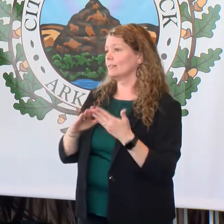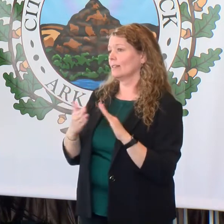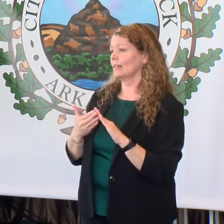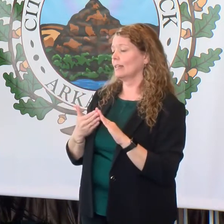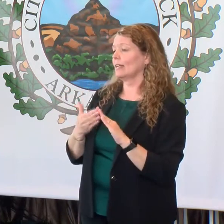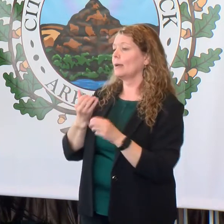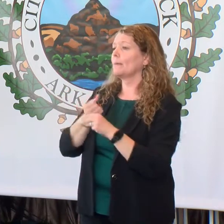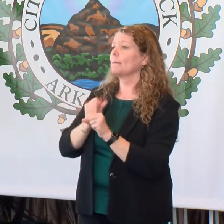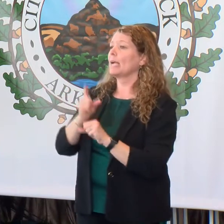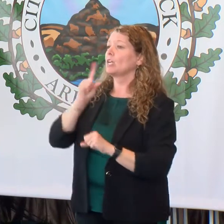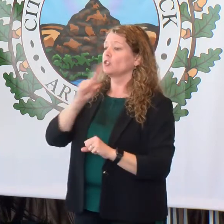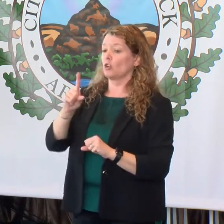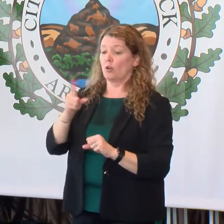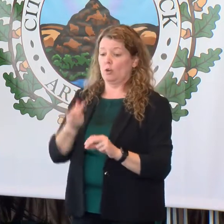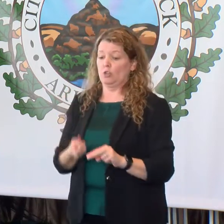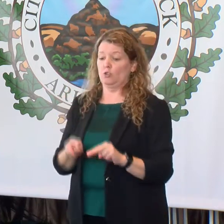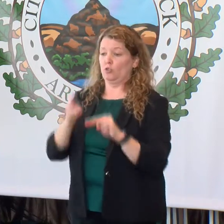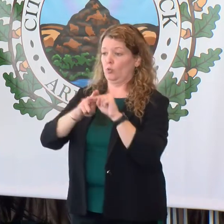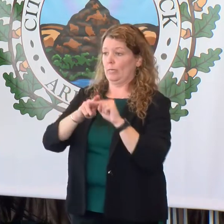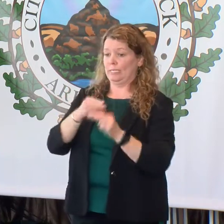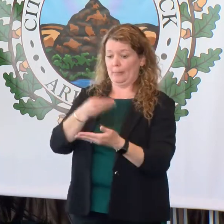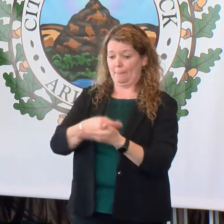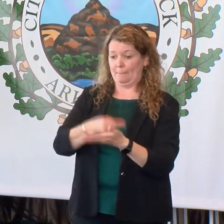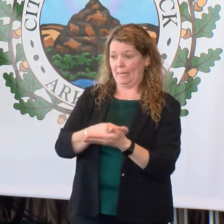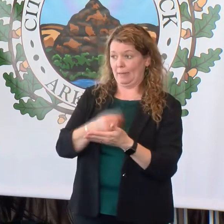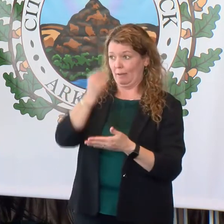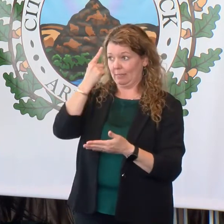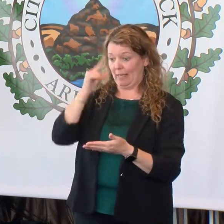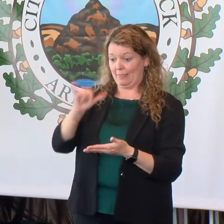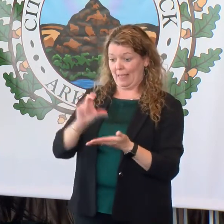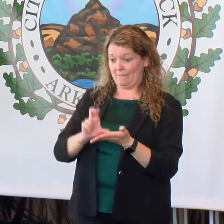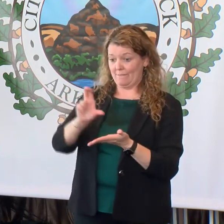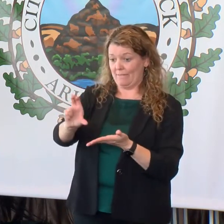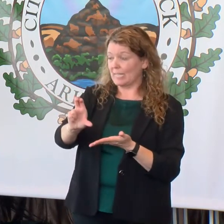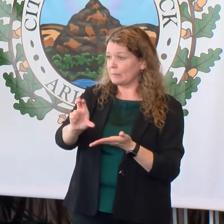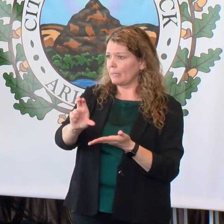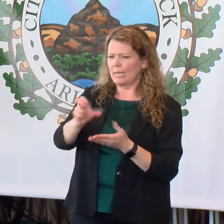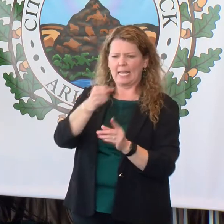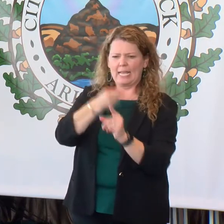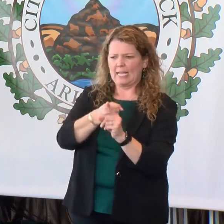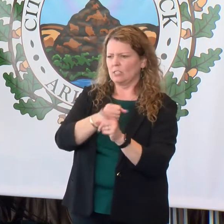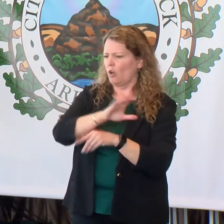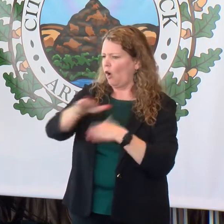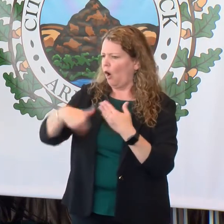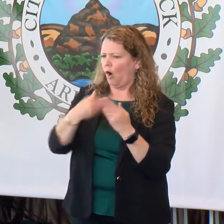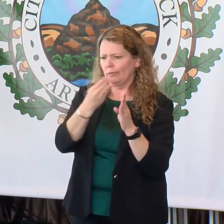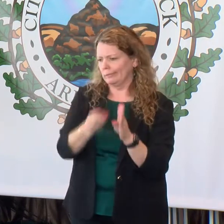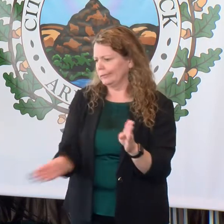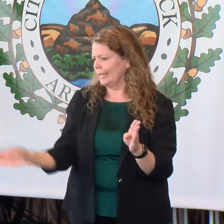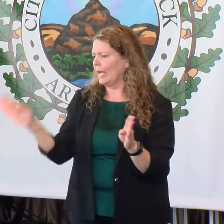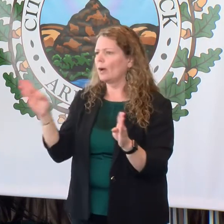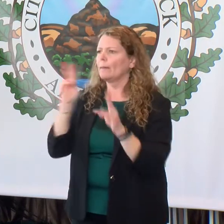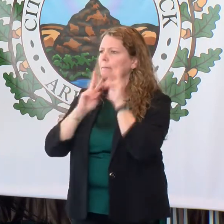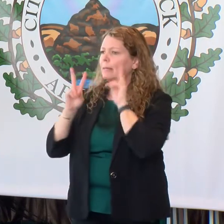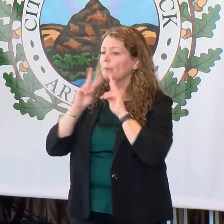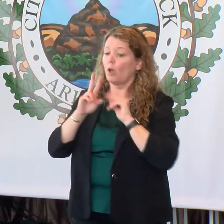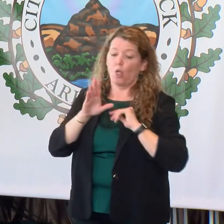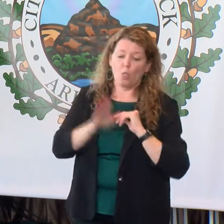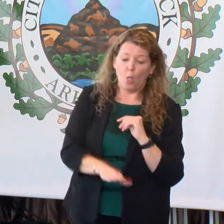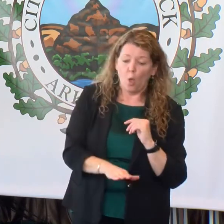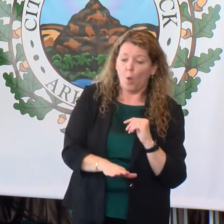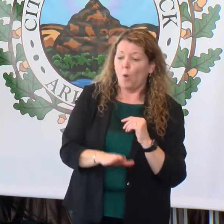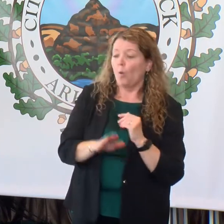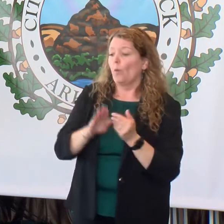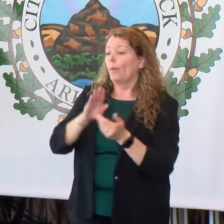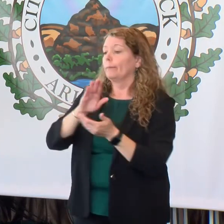that we increase the per capita income. When you see about the investments that we're making, it hits every grand scale of every resident, whether you're low-income,